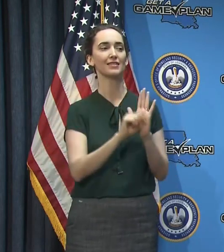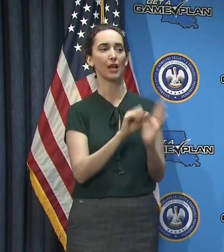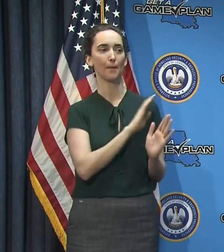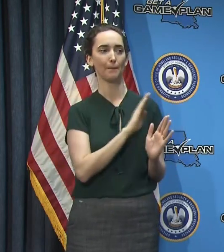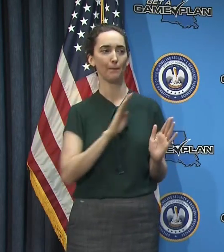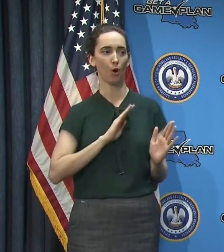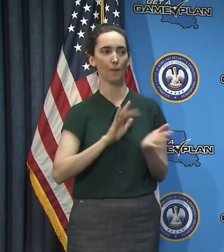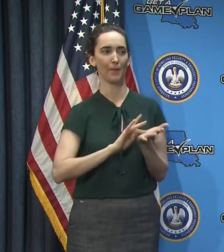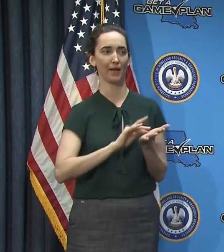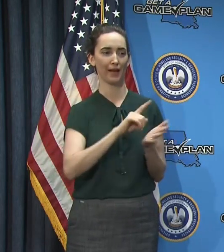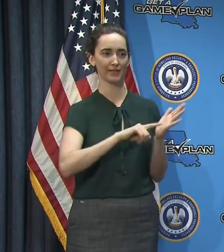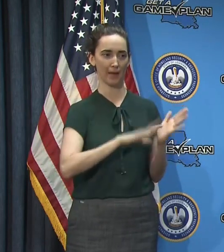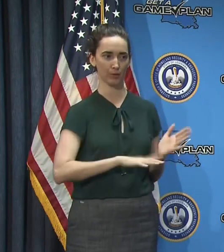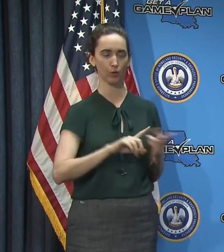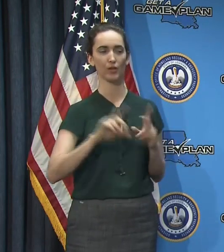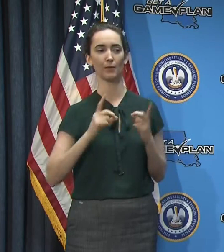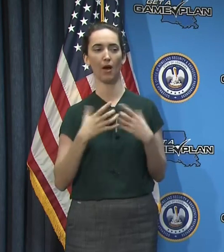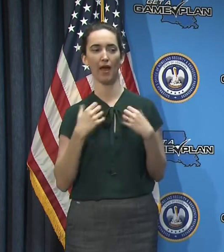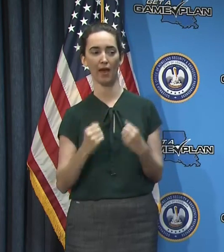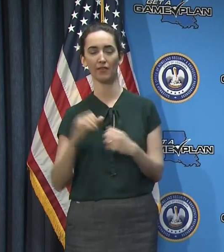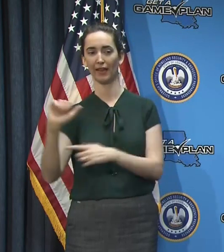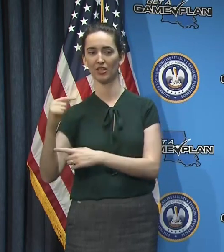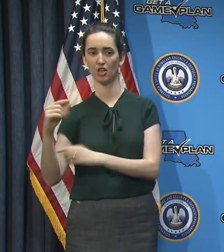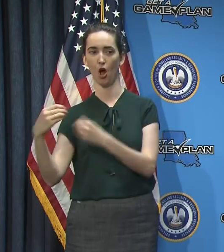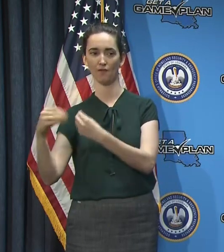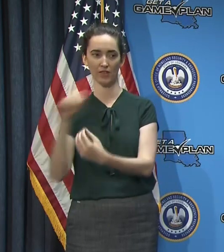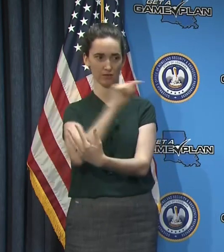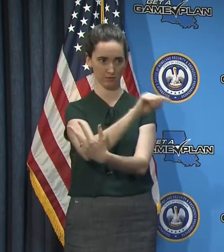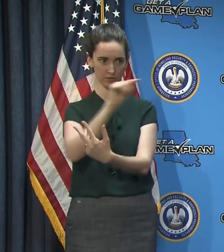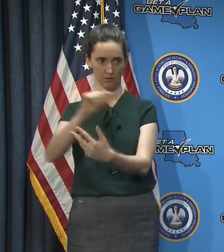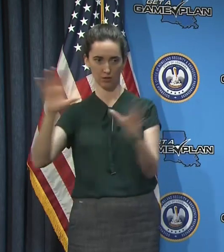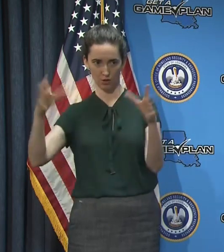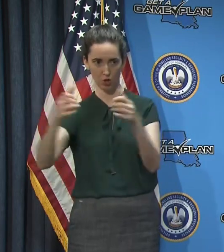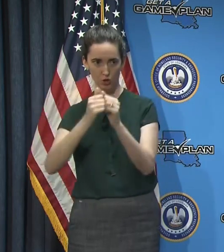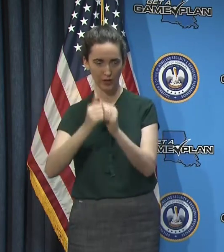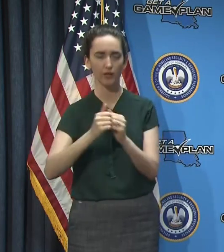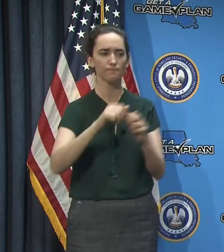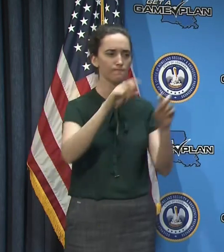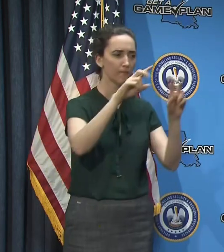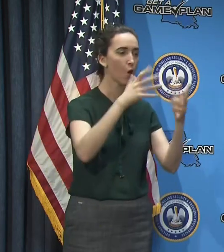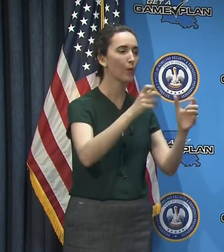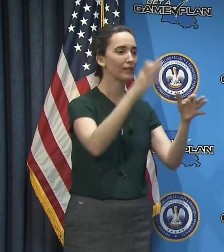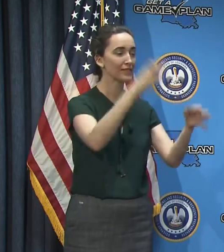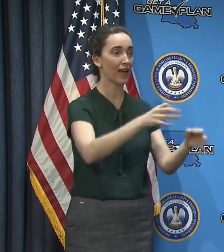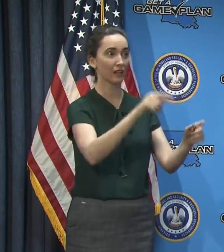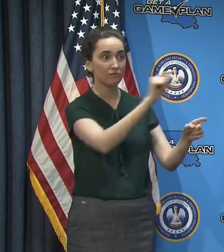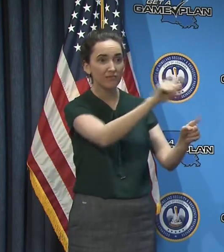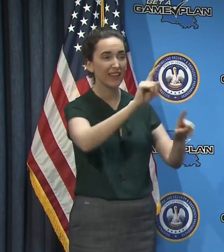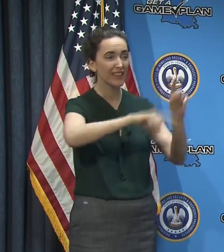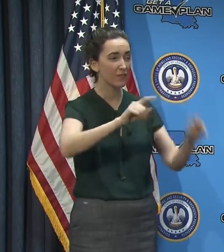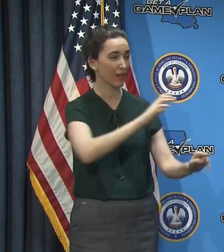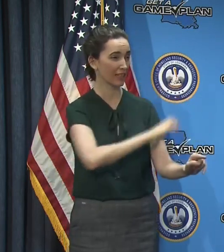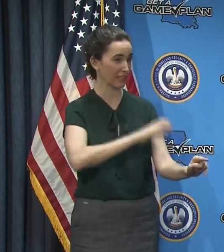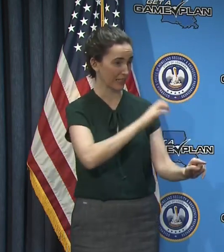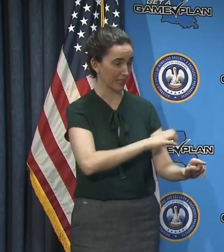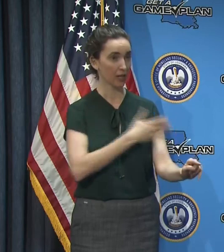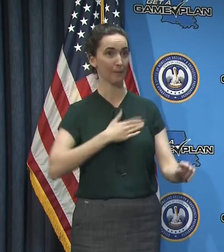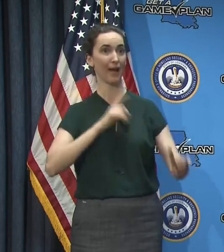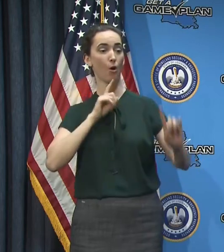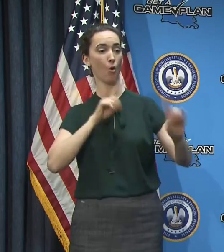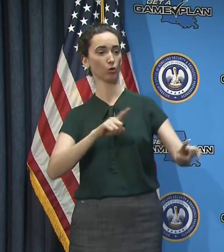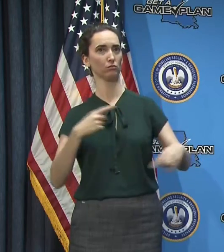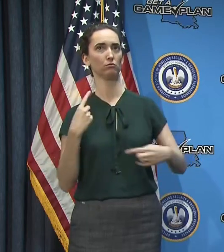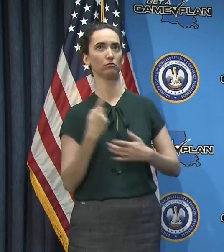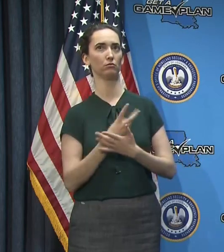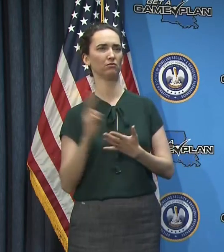of health and the AG's office to try to figure out whether clinics are violating the order, uh, that was issued several weeks